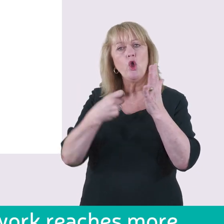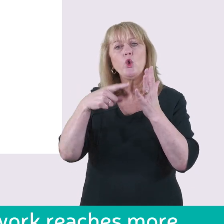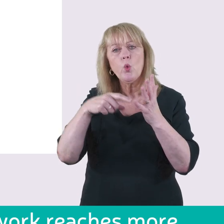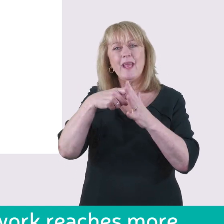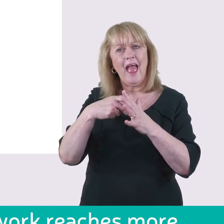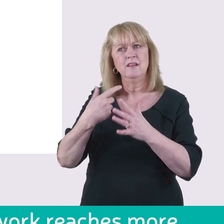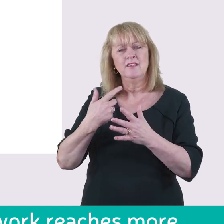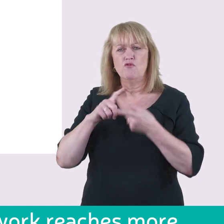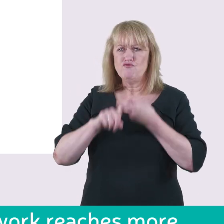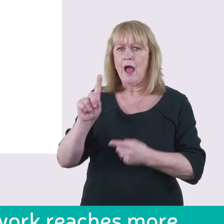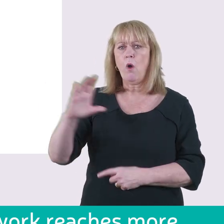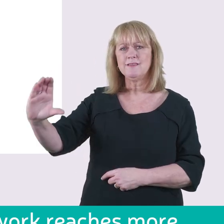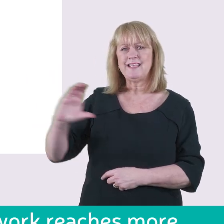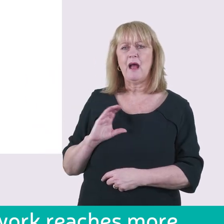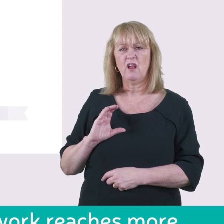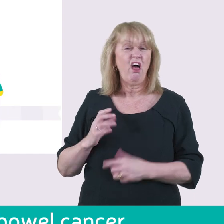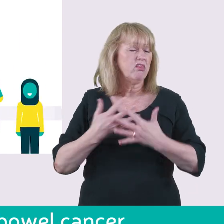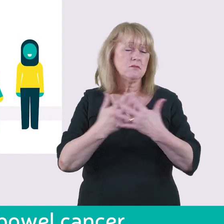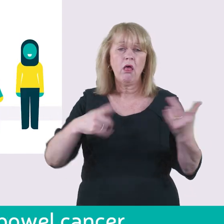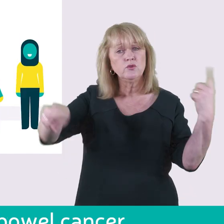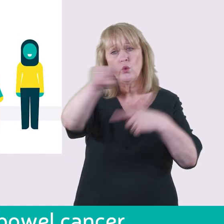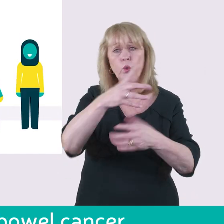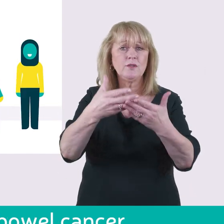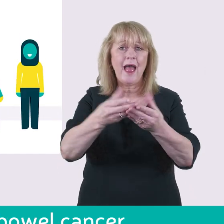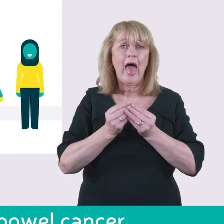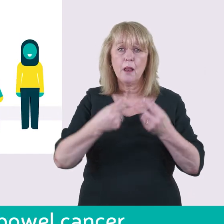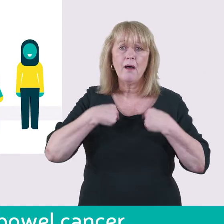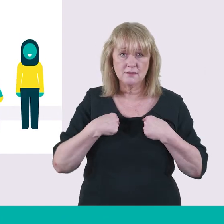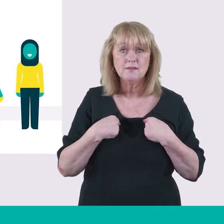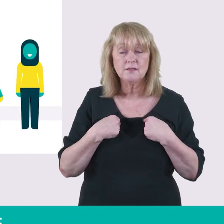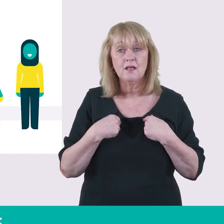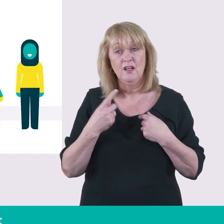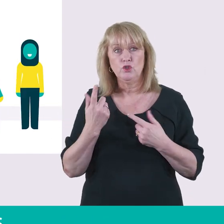you can help make sure our work reaches more people affected by bowel cancer. Join us.